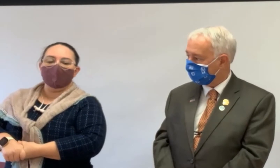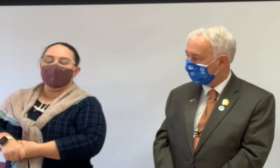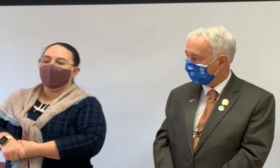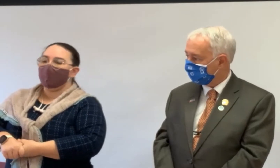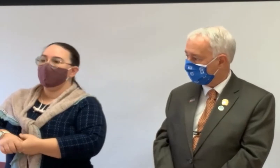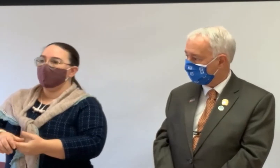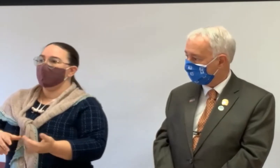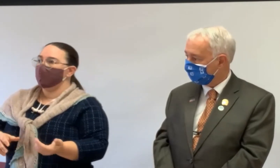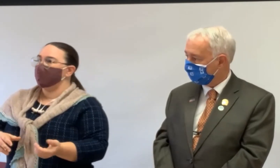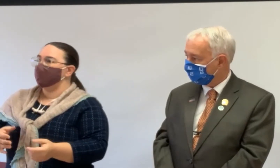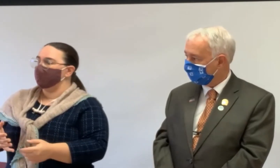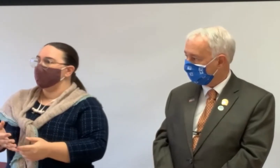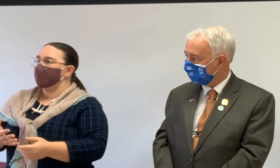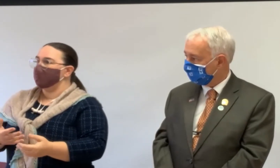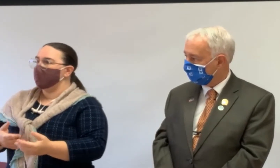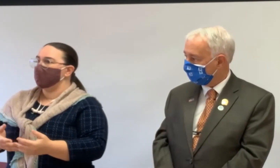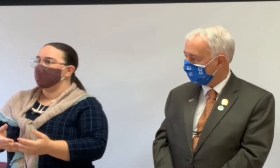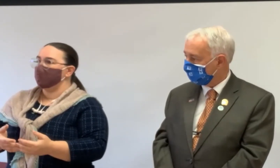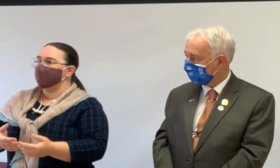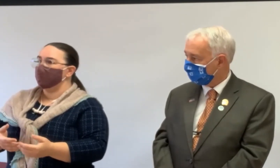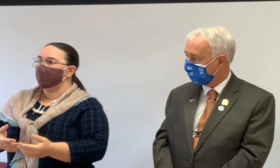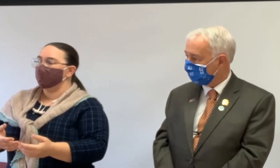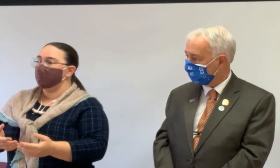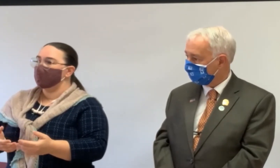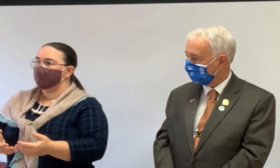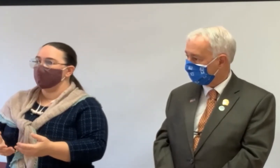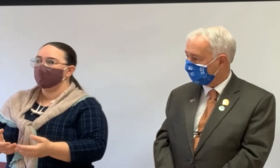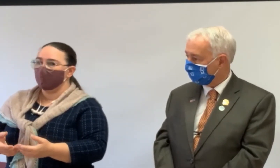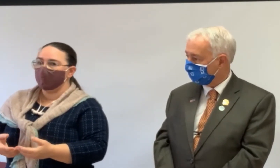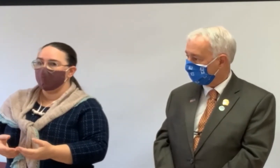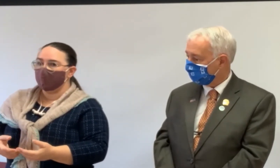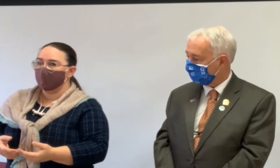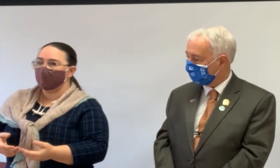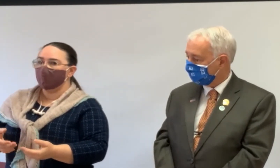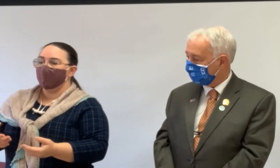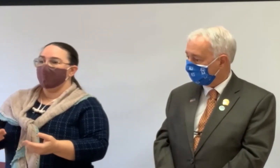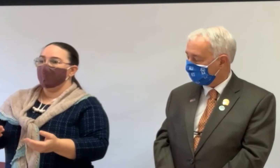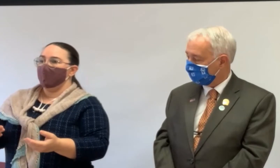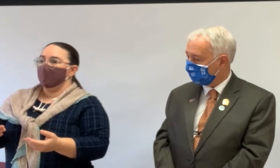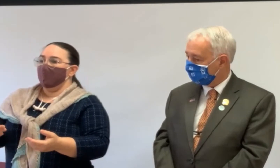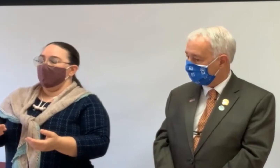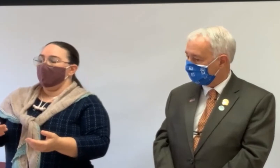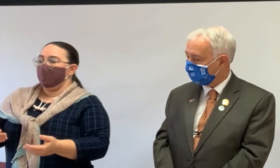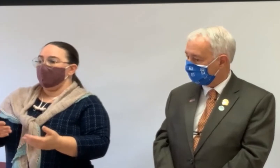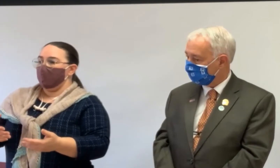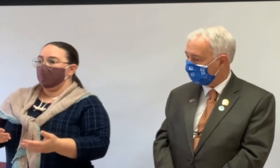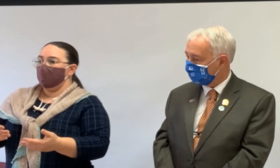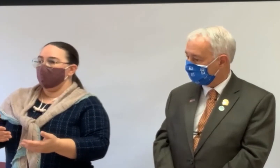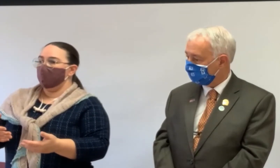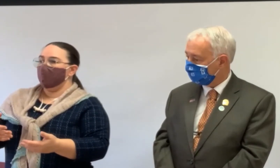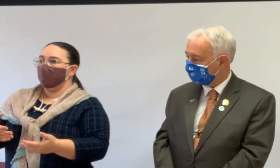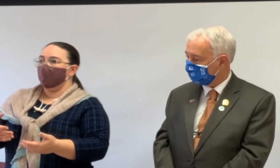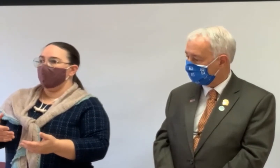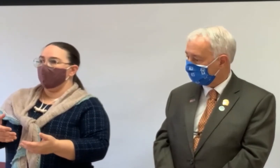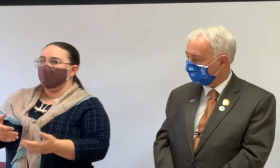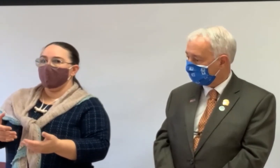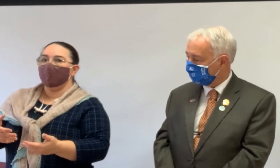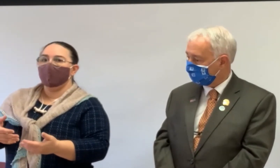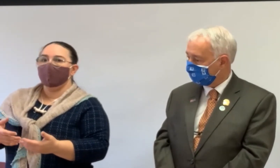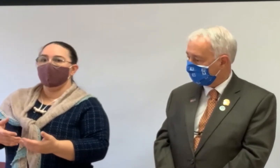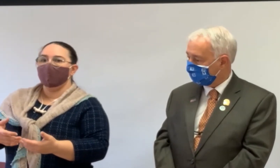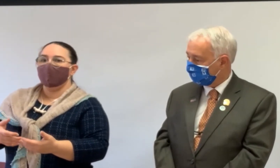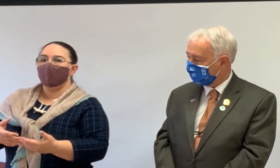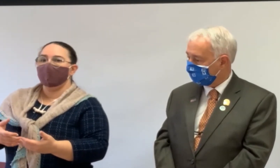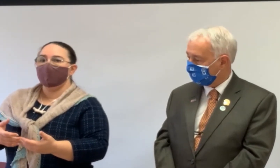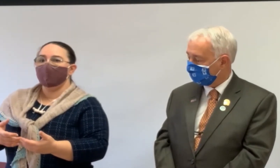Um, and that can be done in a lot of different ways, making even relatively small changes that make, uh, that